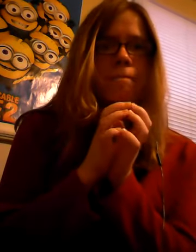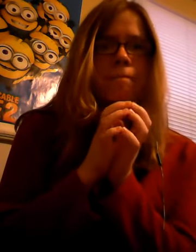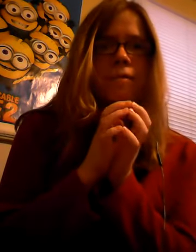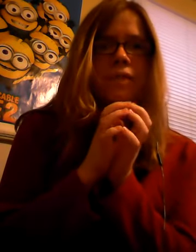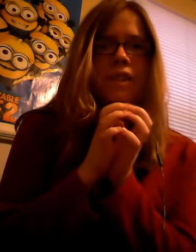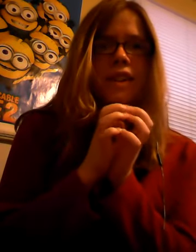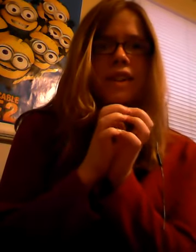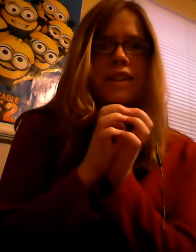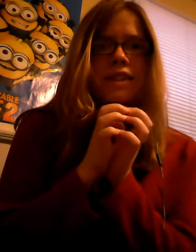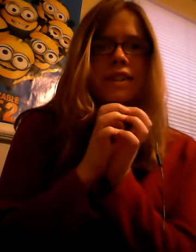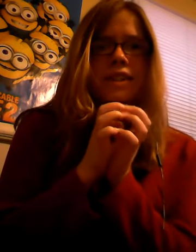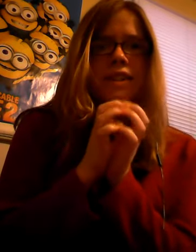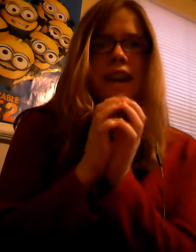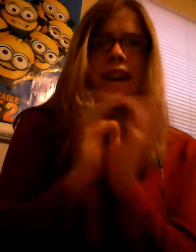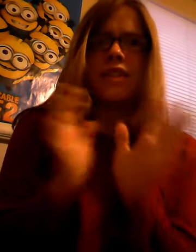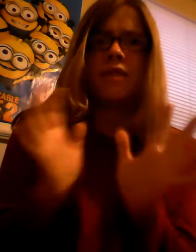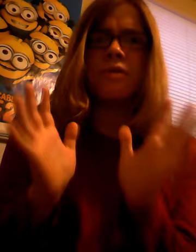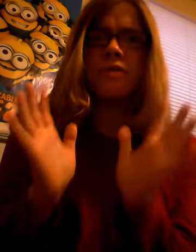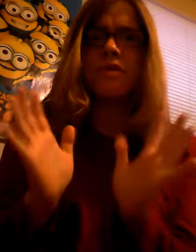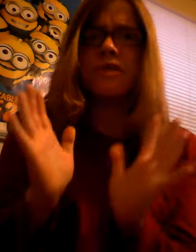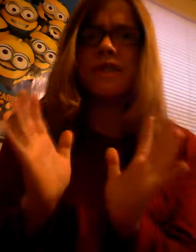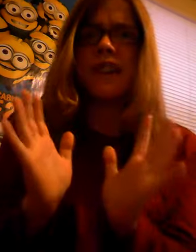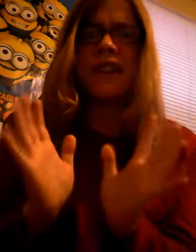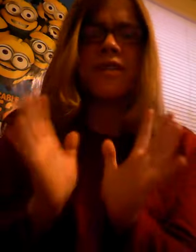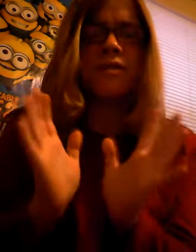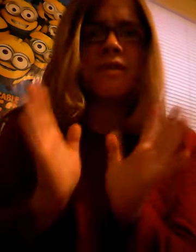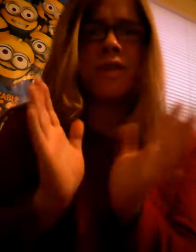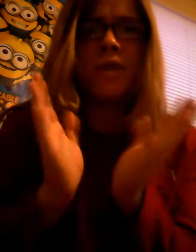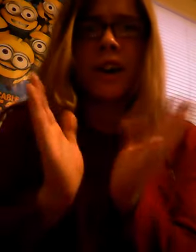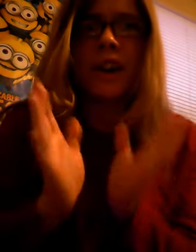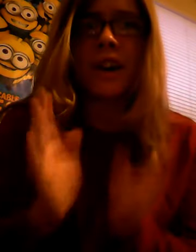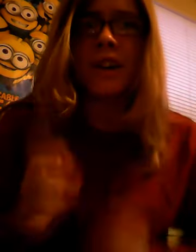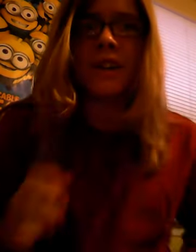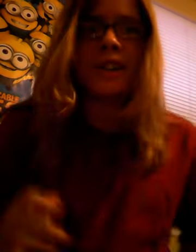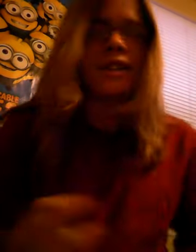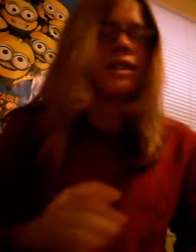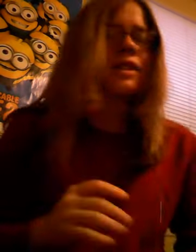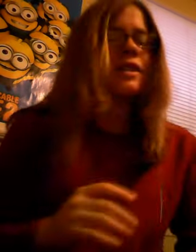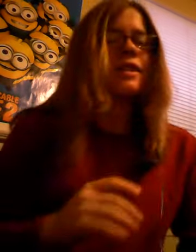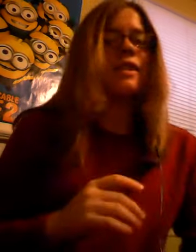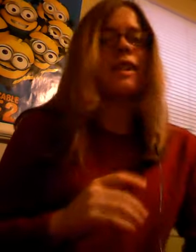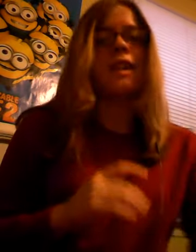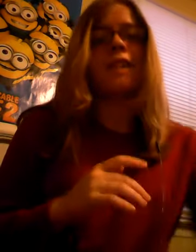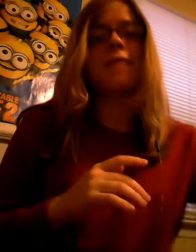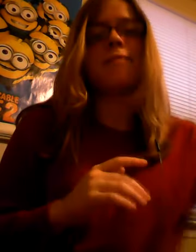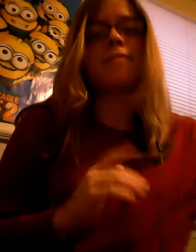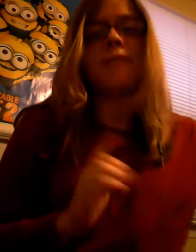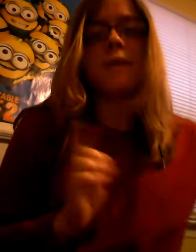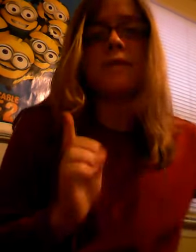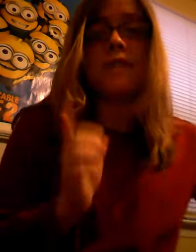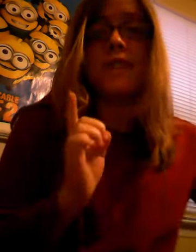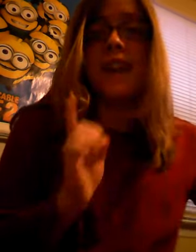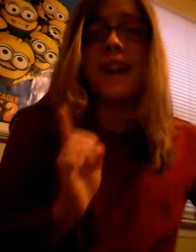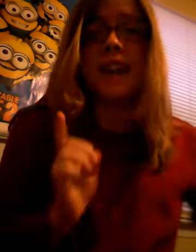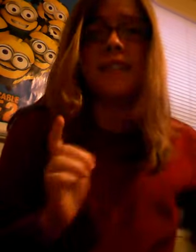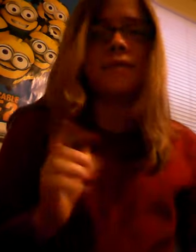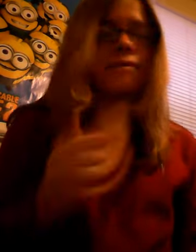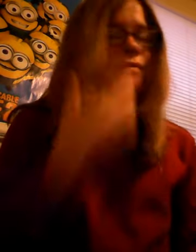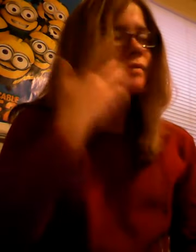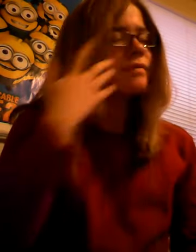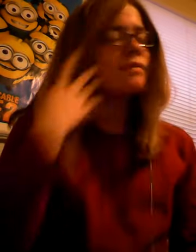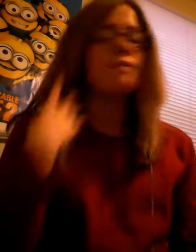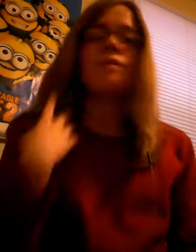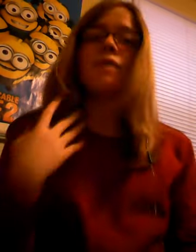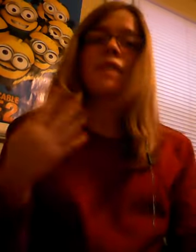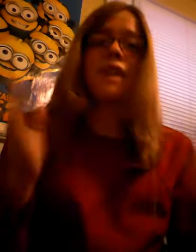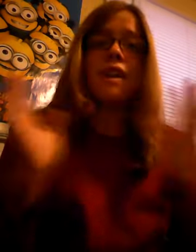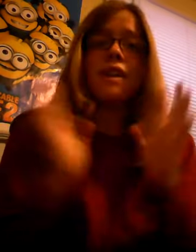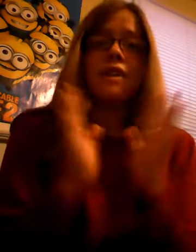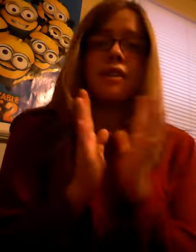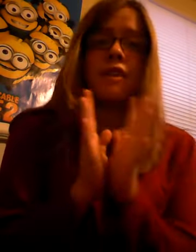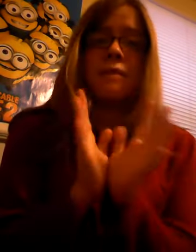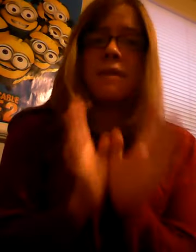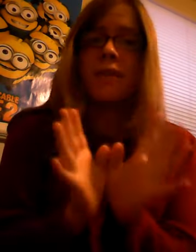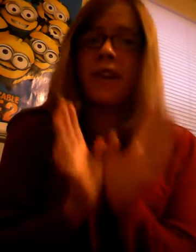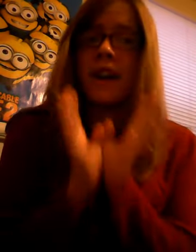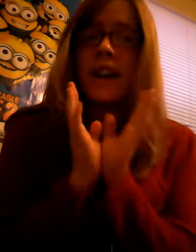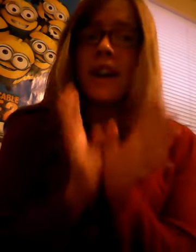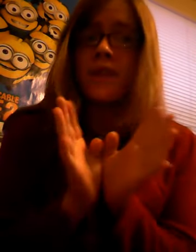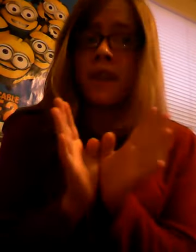So I don't know her. And I'm just saying, don't get me wrong. I love you